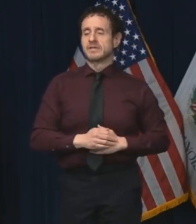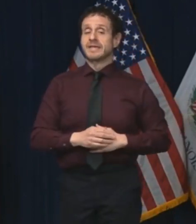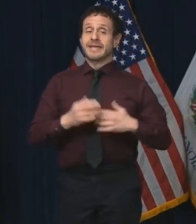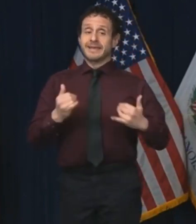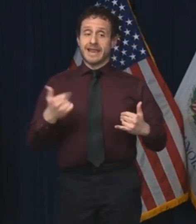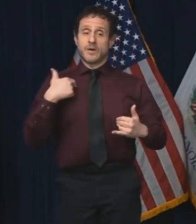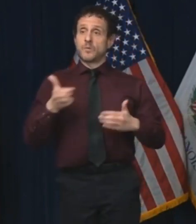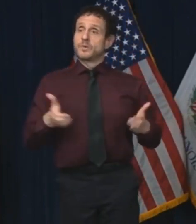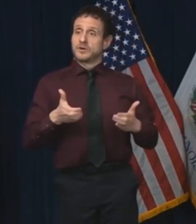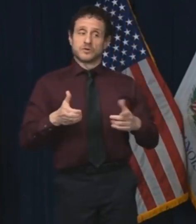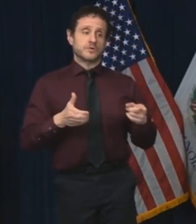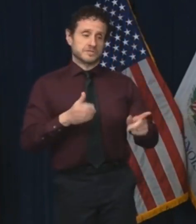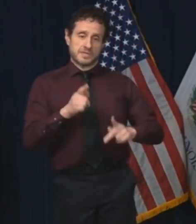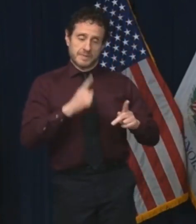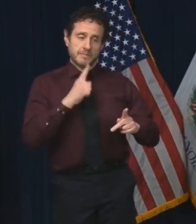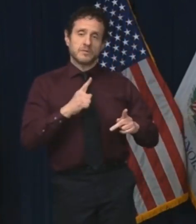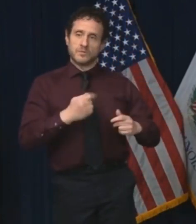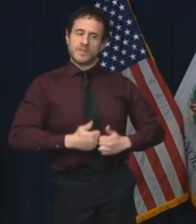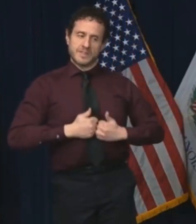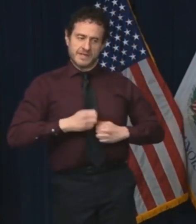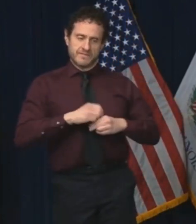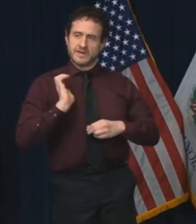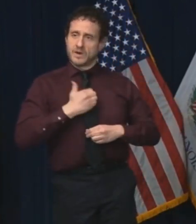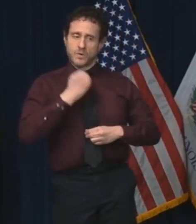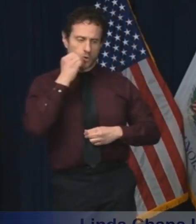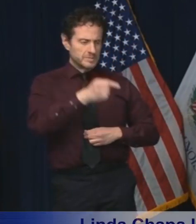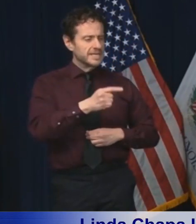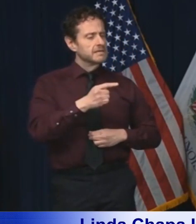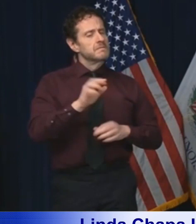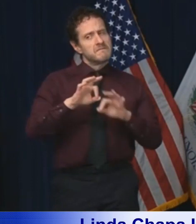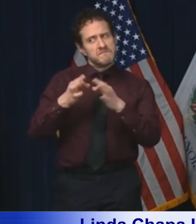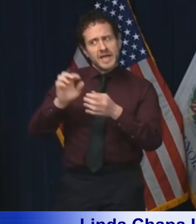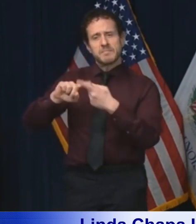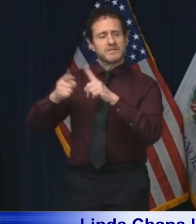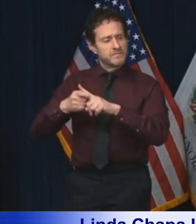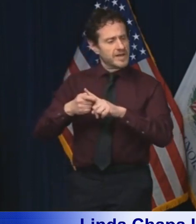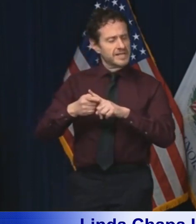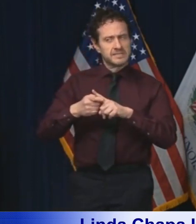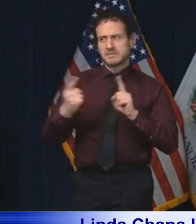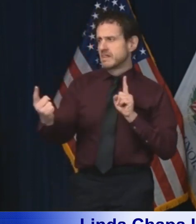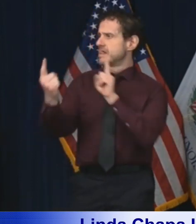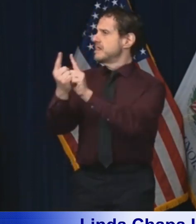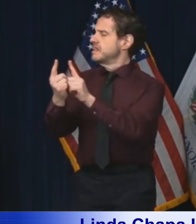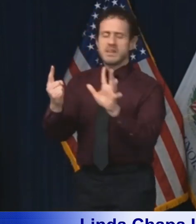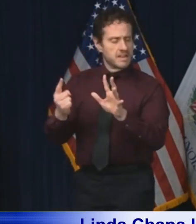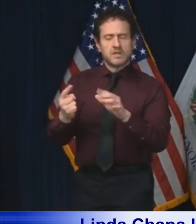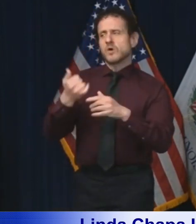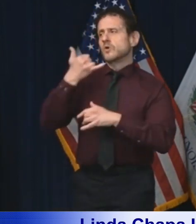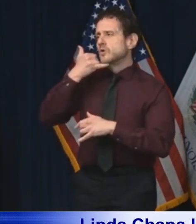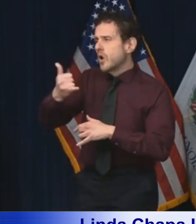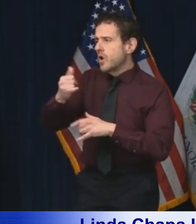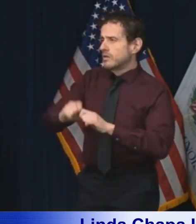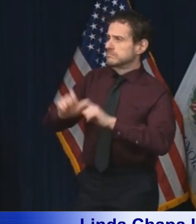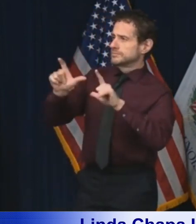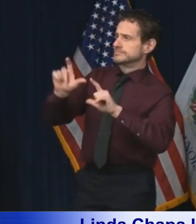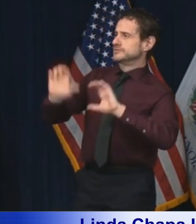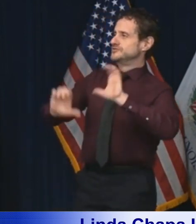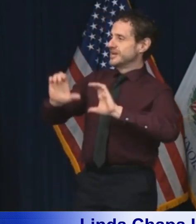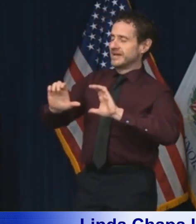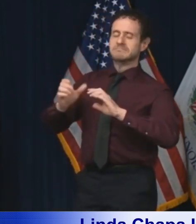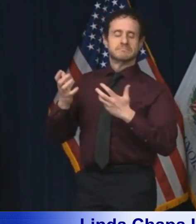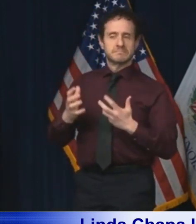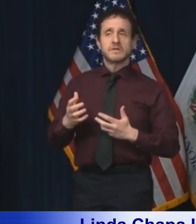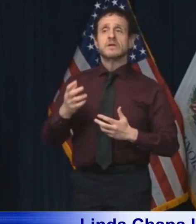call, and write to their loved ones at our homes. We encourage you to visit our Facebook page at